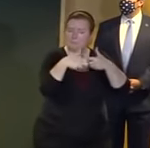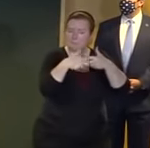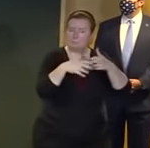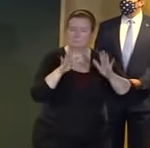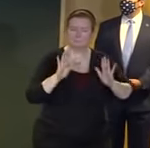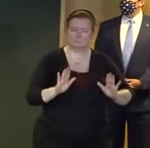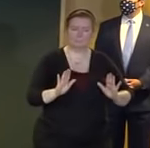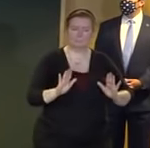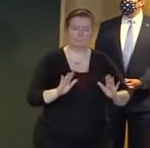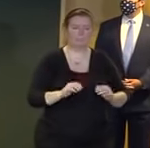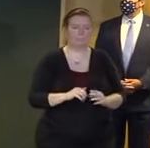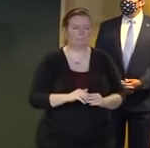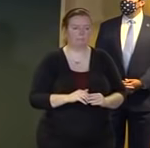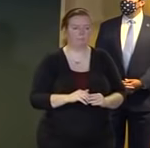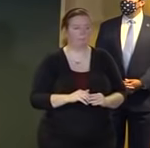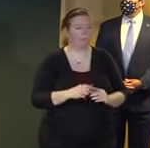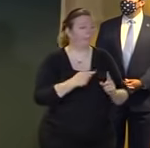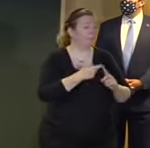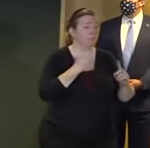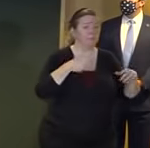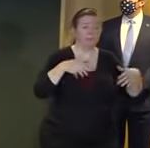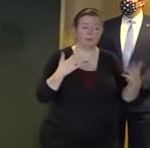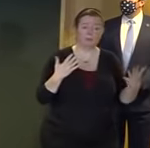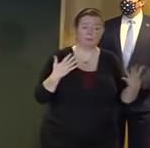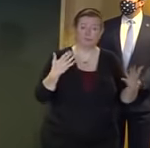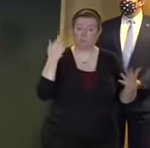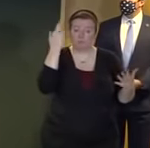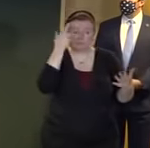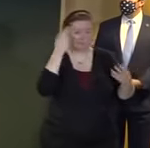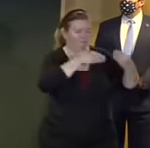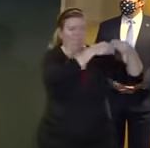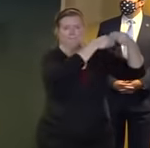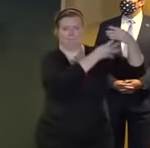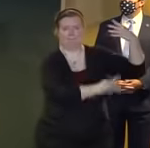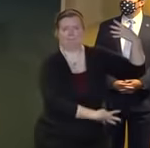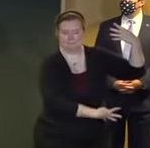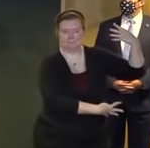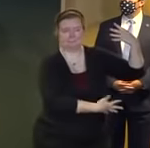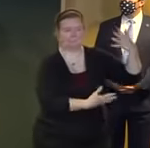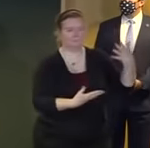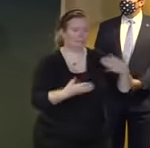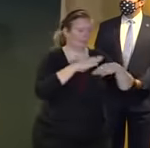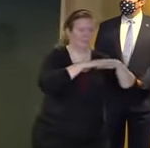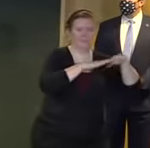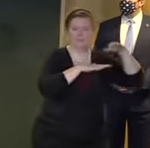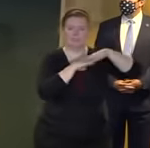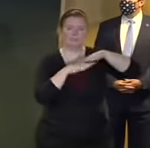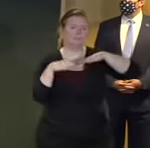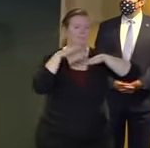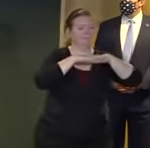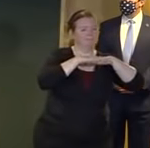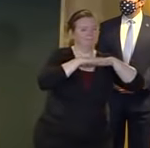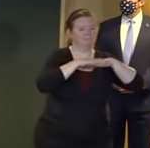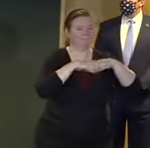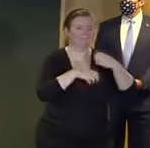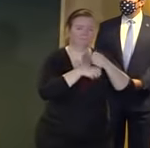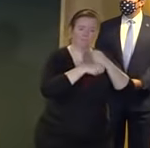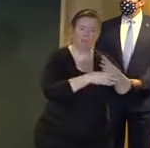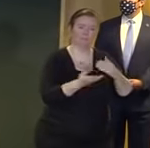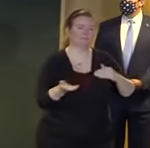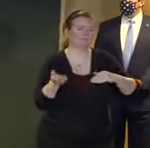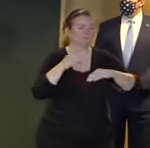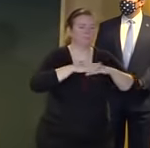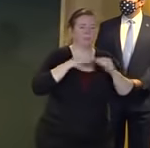result of a whole series of cocktails mixes that are coming together uh at the same time